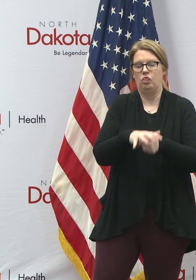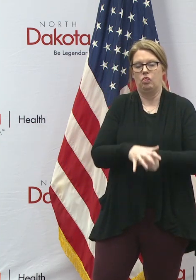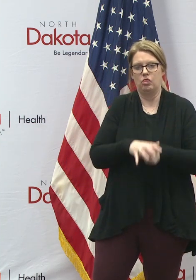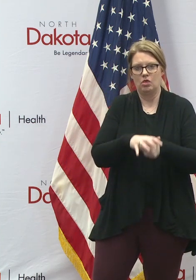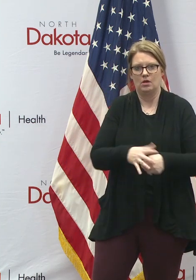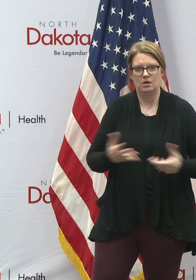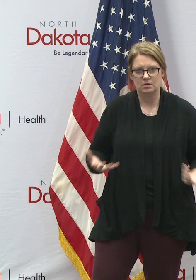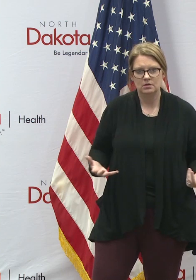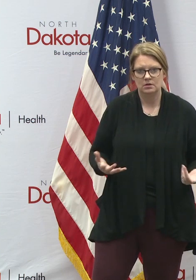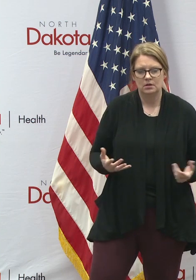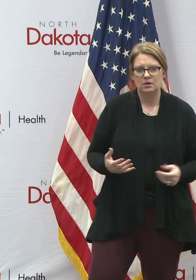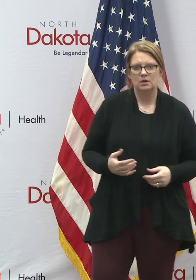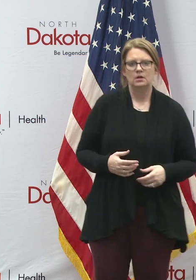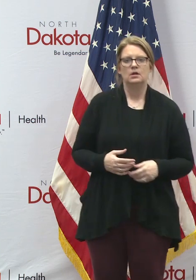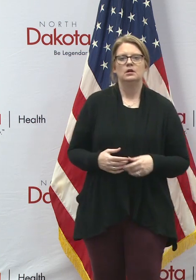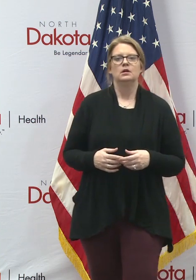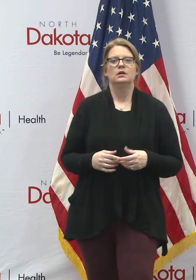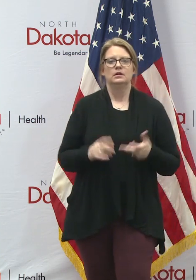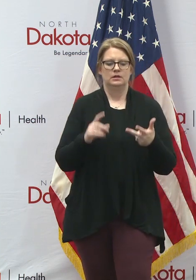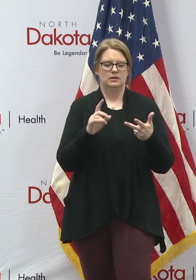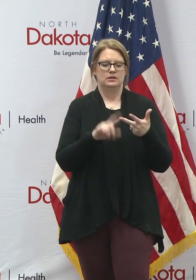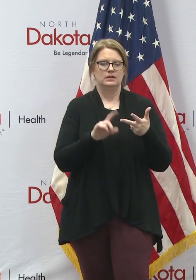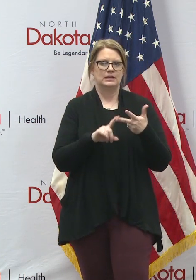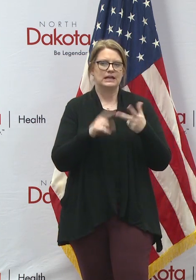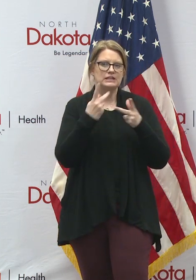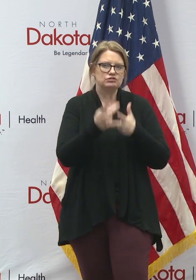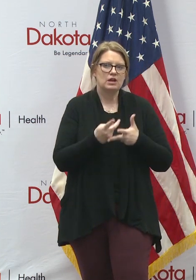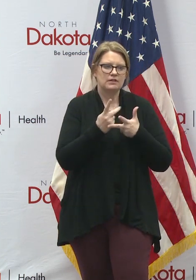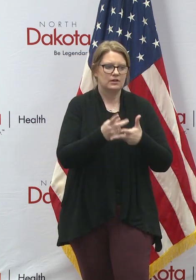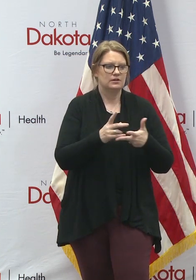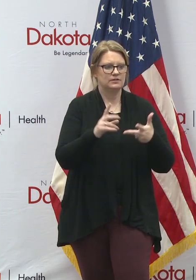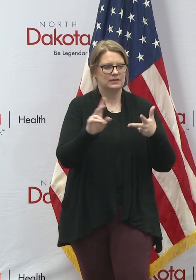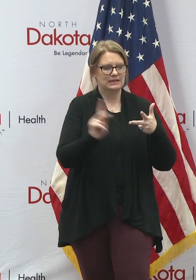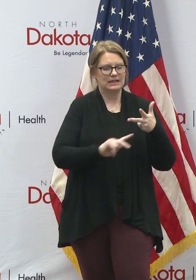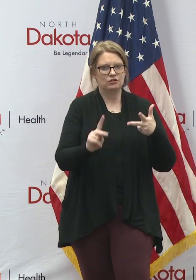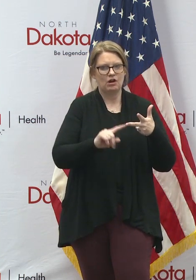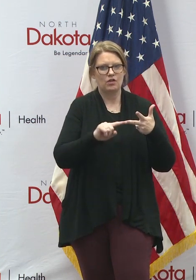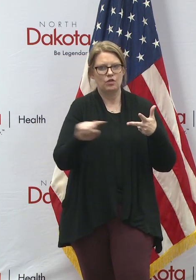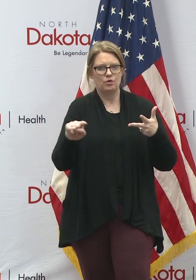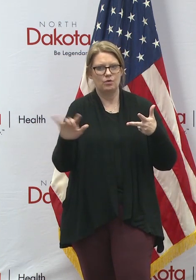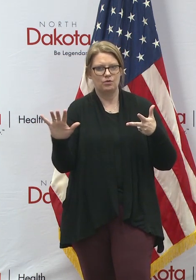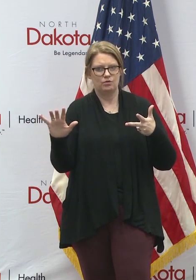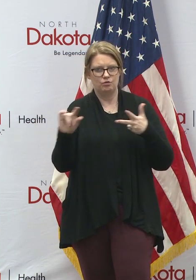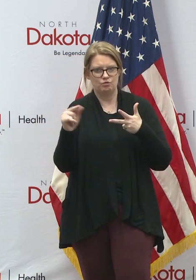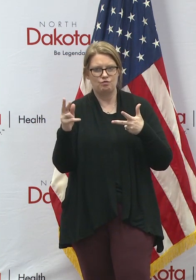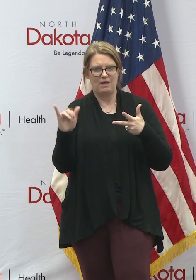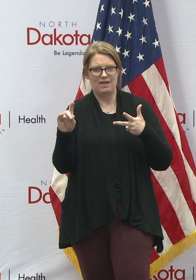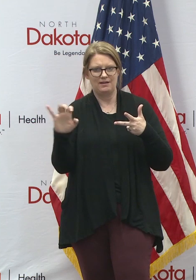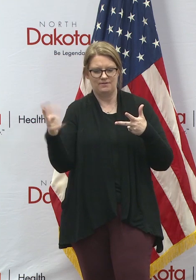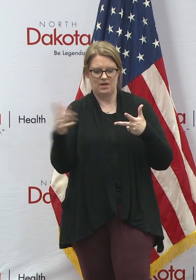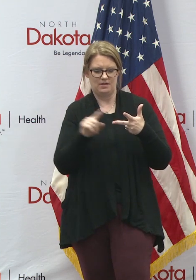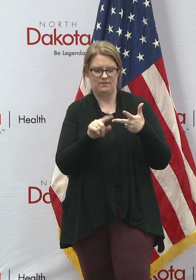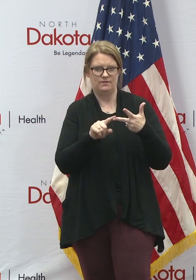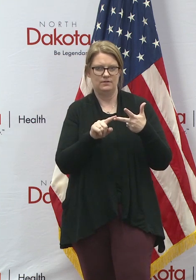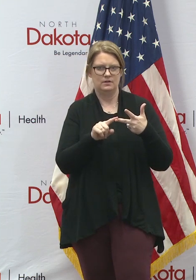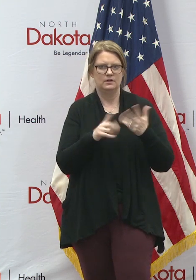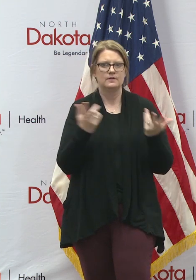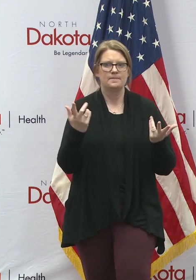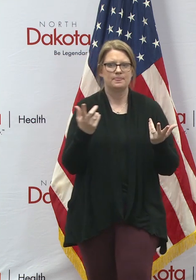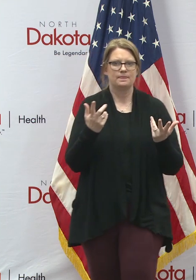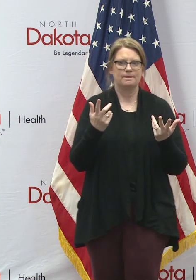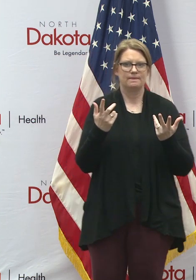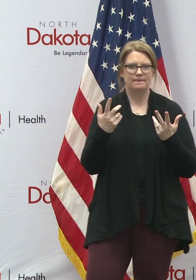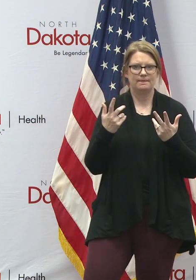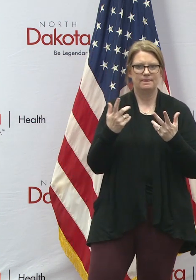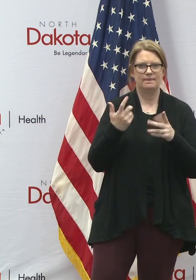this initiative is childcare for kids in kindergarten through grade five who are in health, safety or other lifeline worker